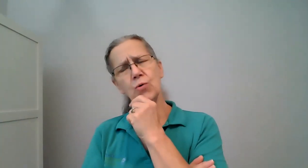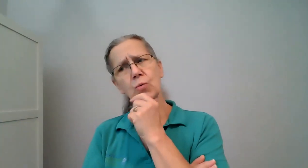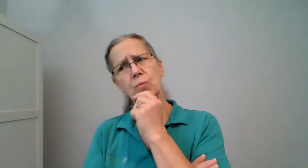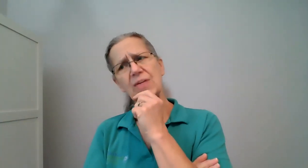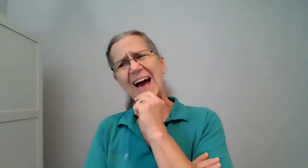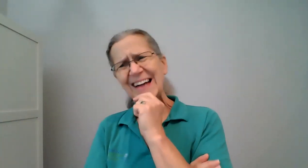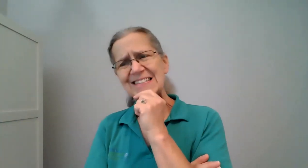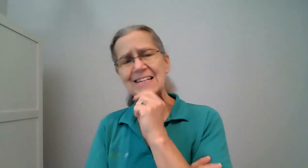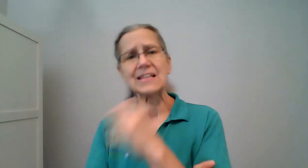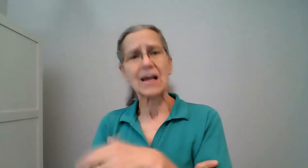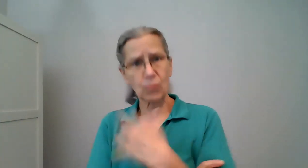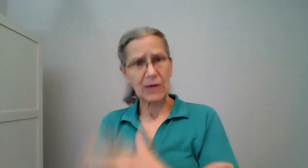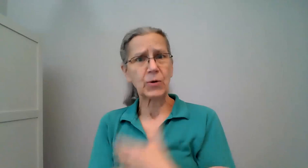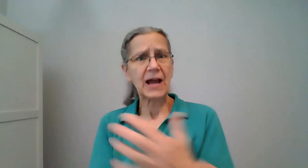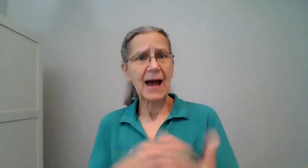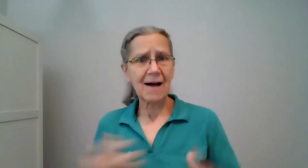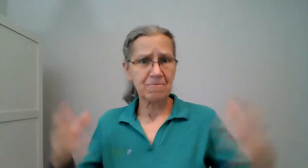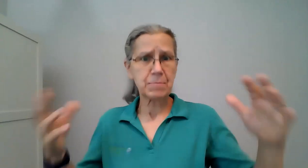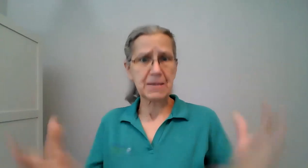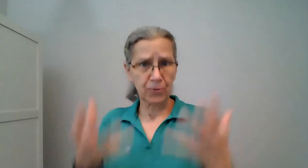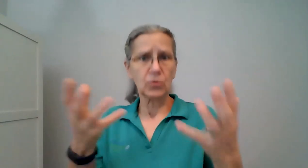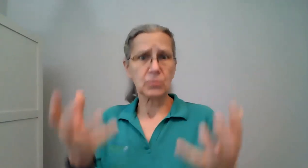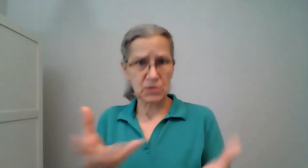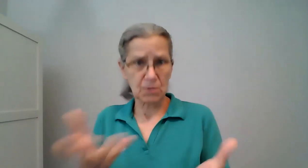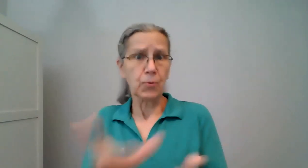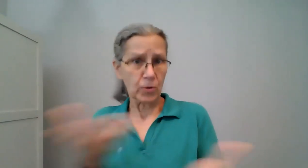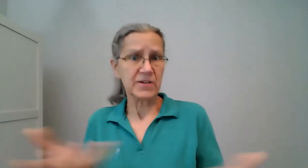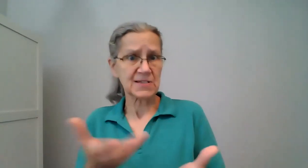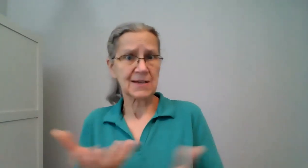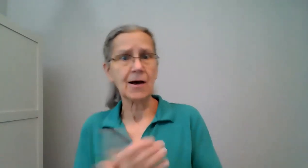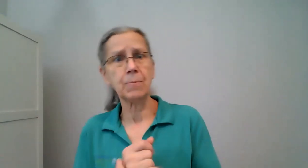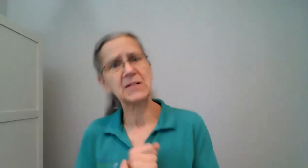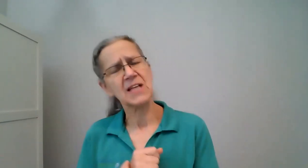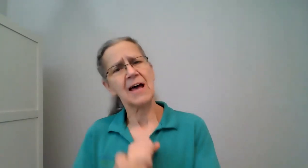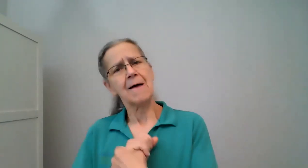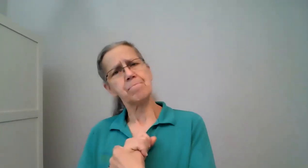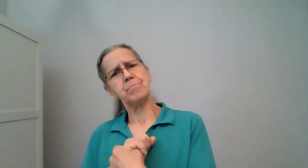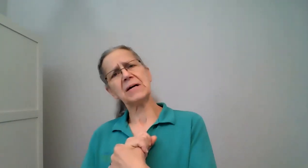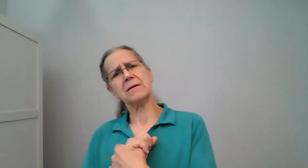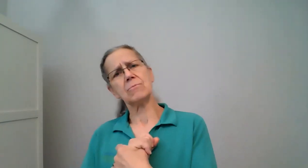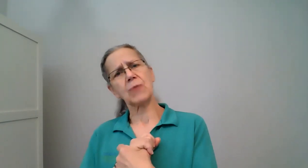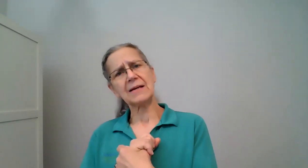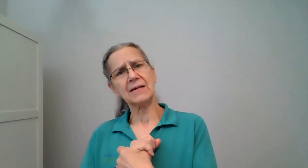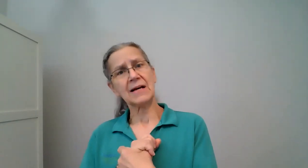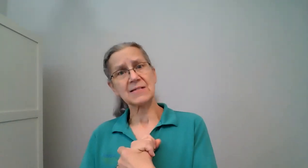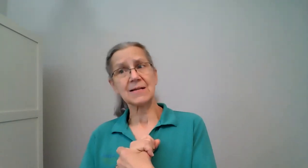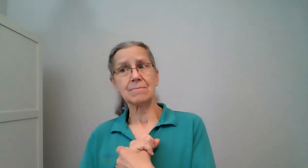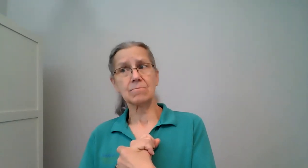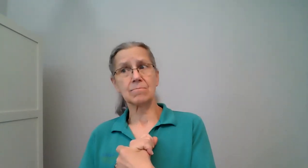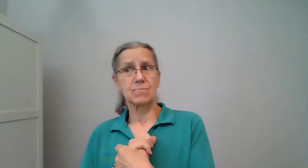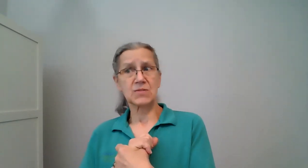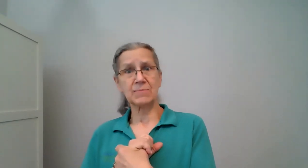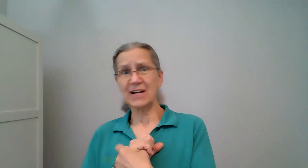the idea that we would have people support us and help us but recognizing sometimes